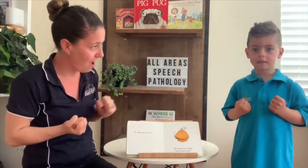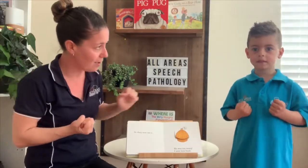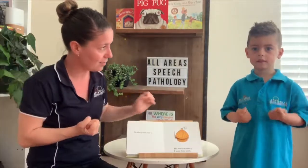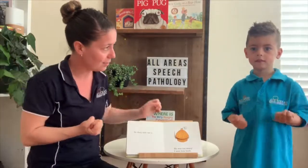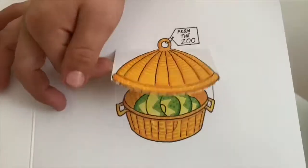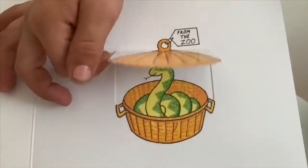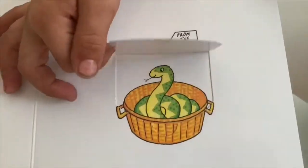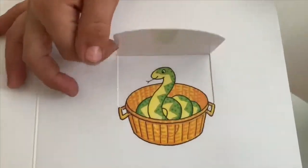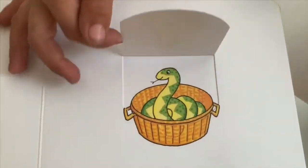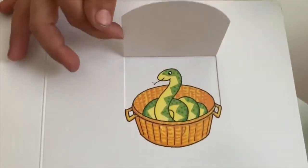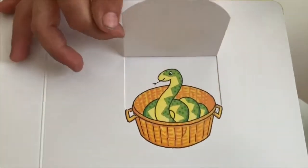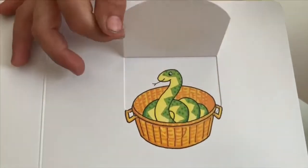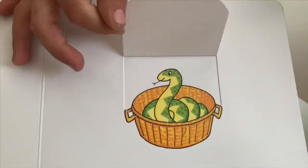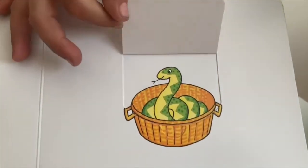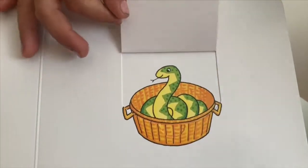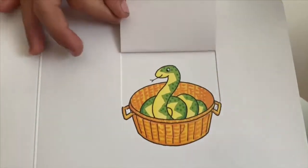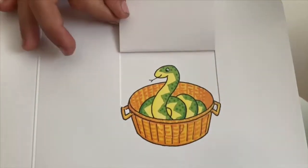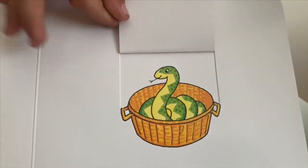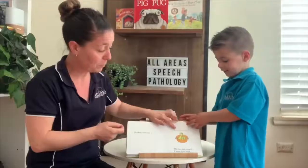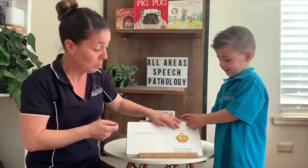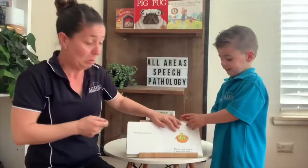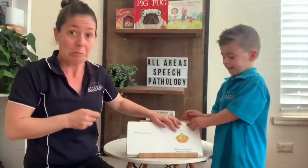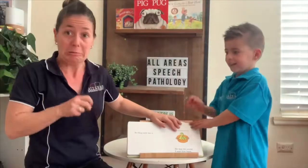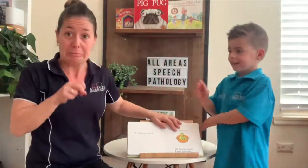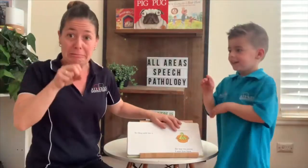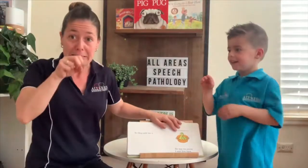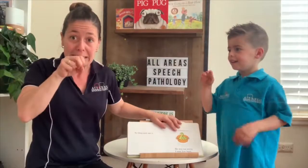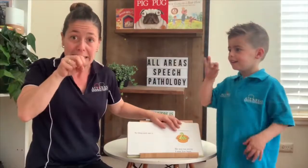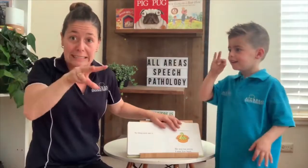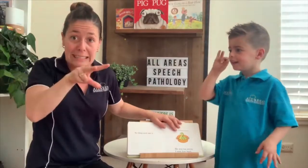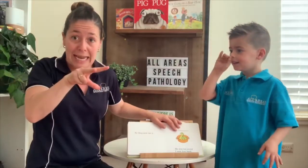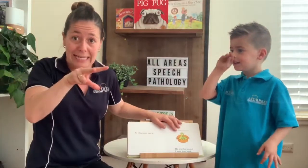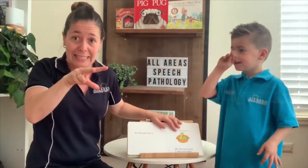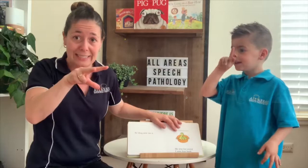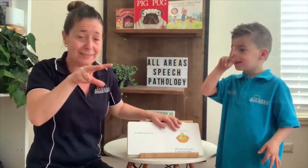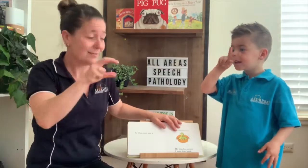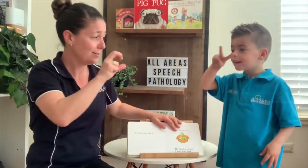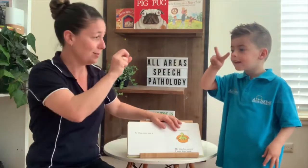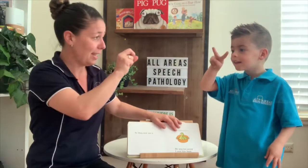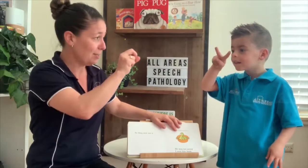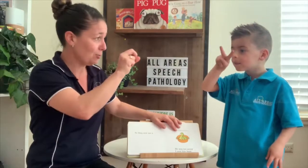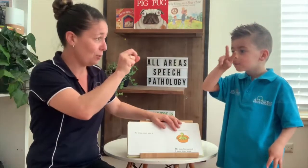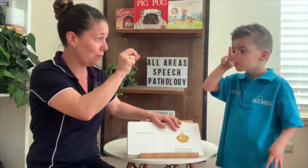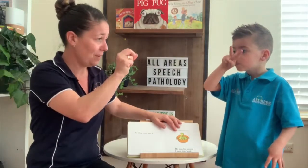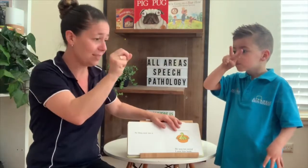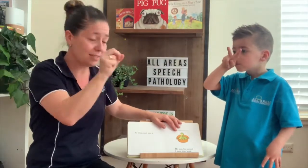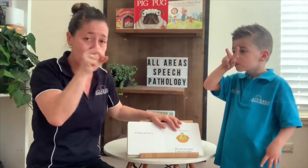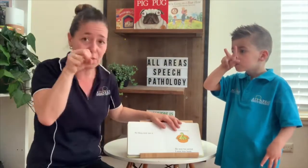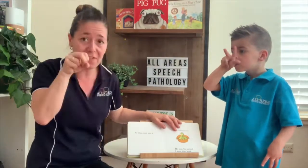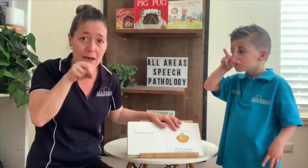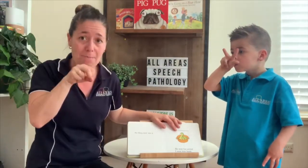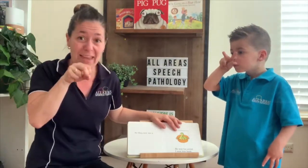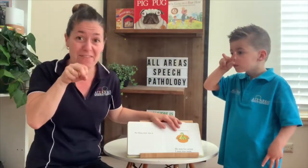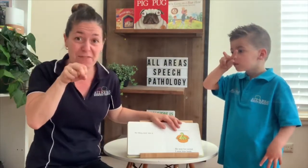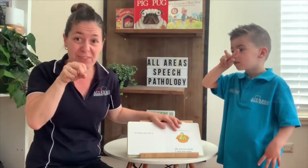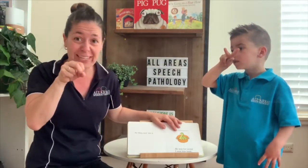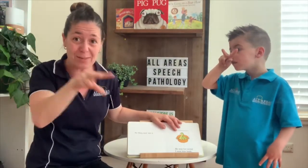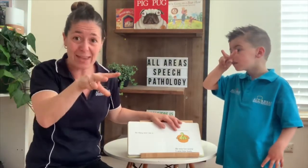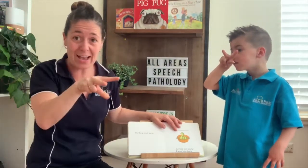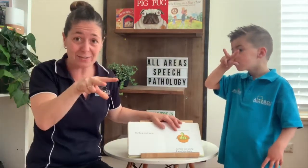what's in there? Oh, a snake. So take your two fingers and your thumb and flick them out.